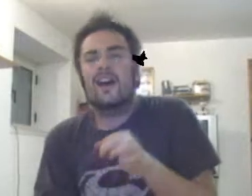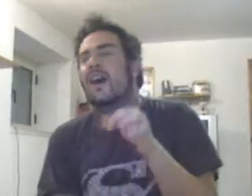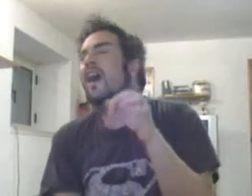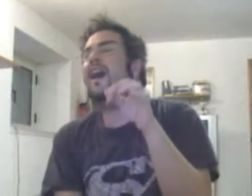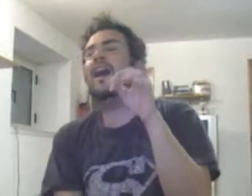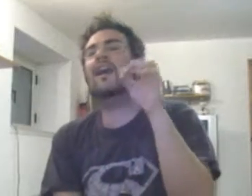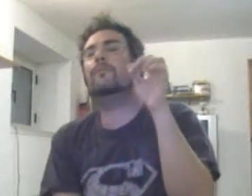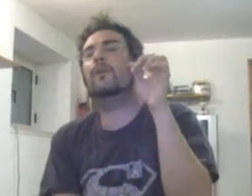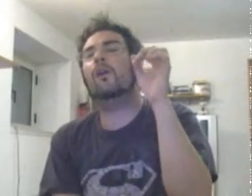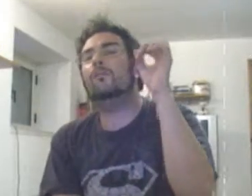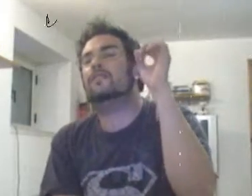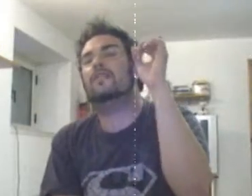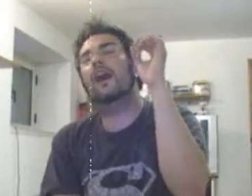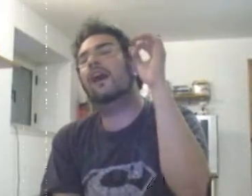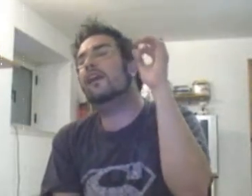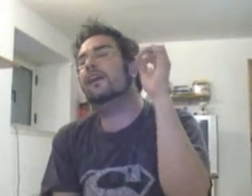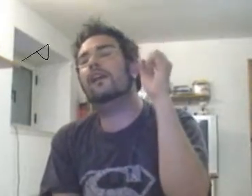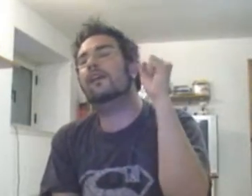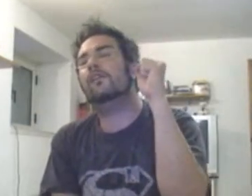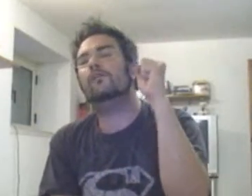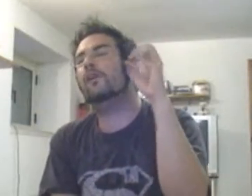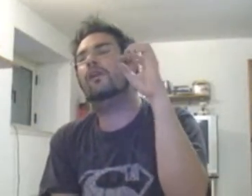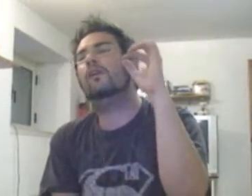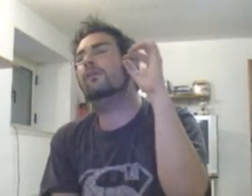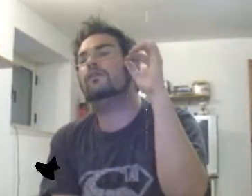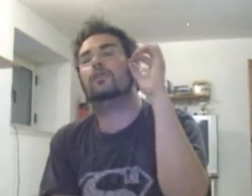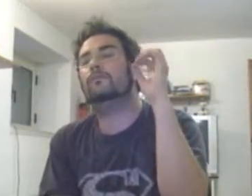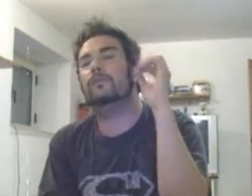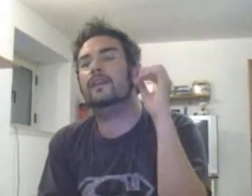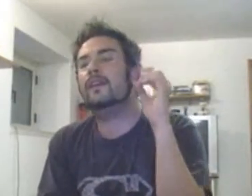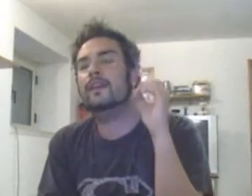I promise I won't complain